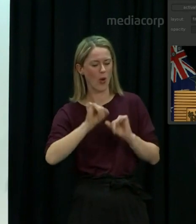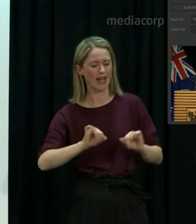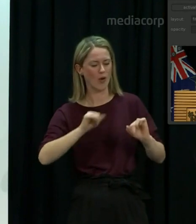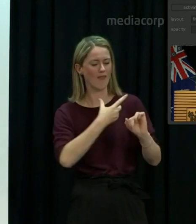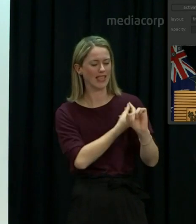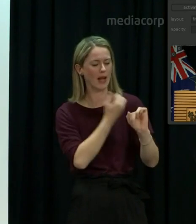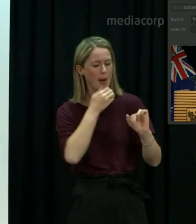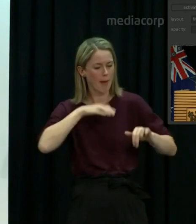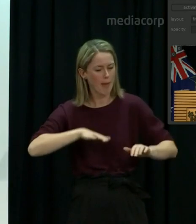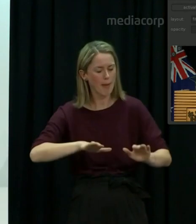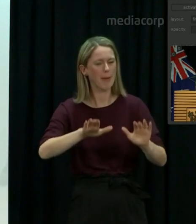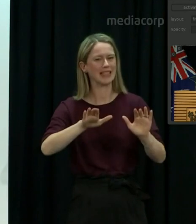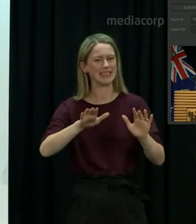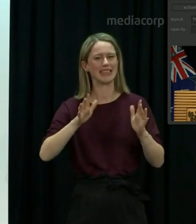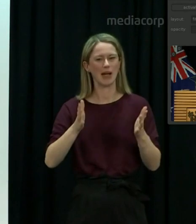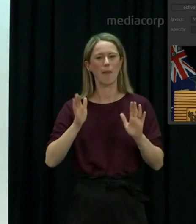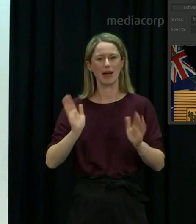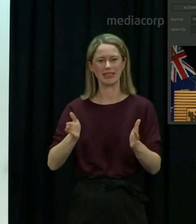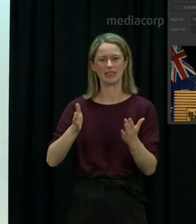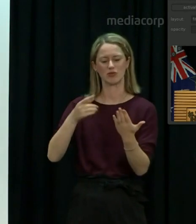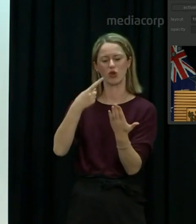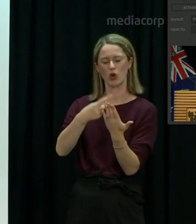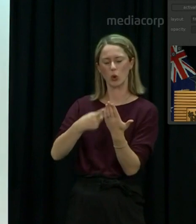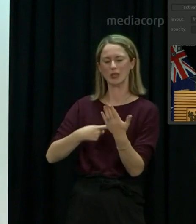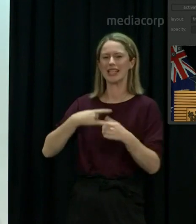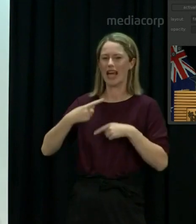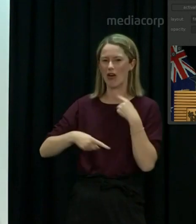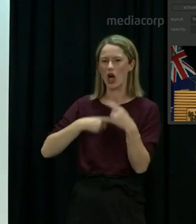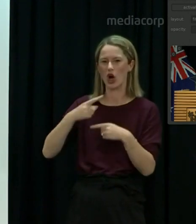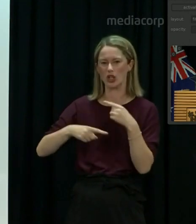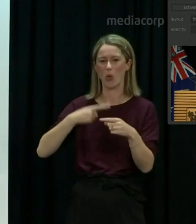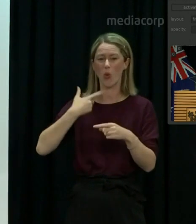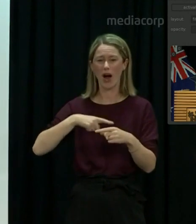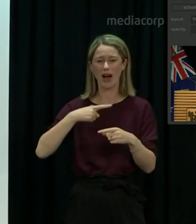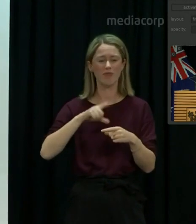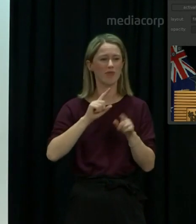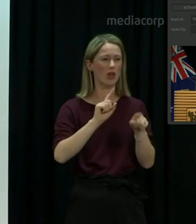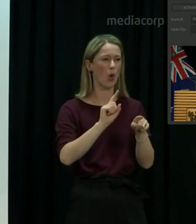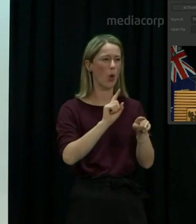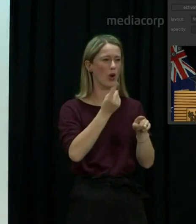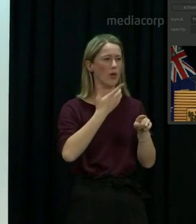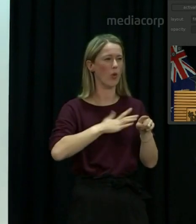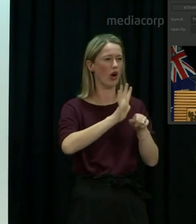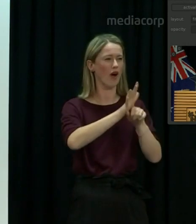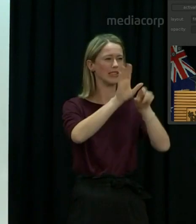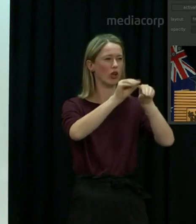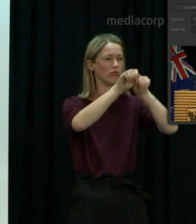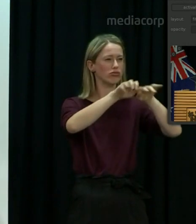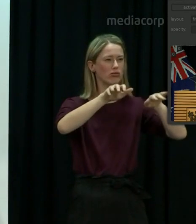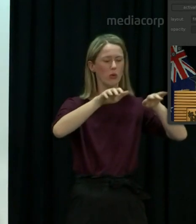everyone, we need to maintain restrictions to stop the virus from spreading both in Auckland and to other parts of the country.